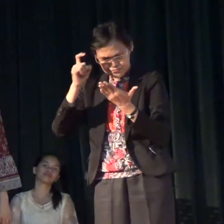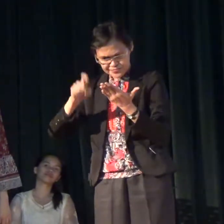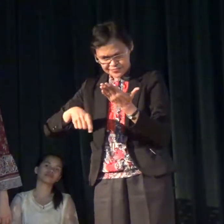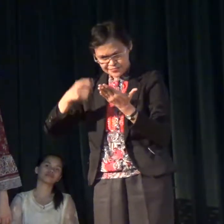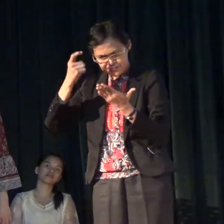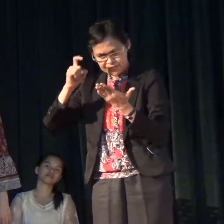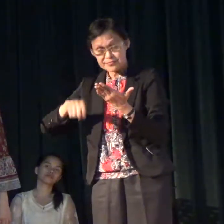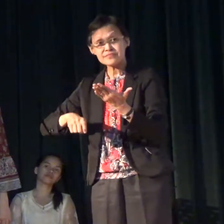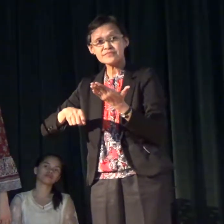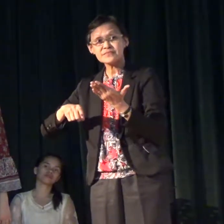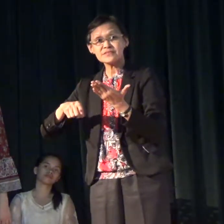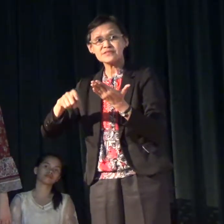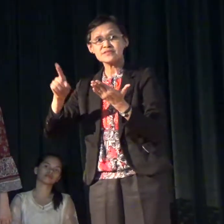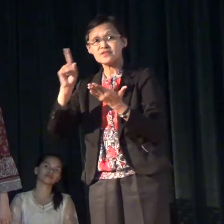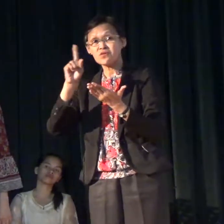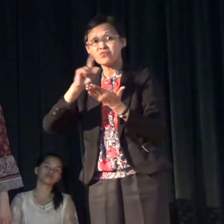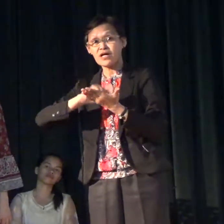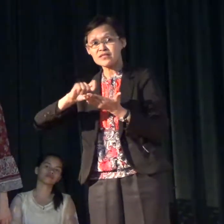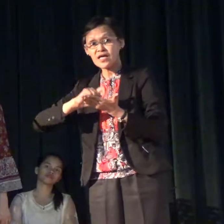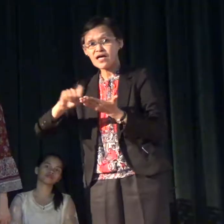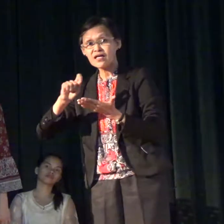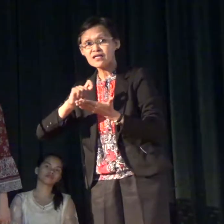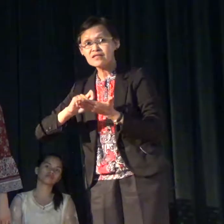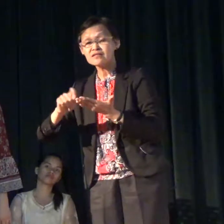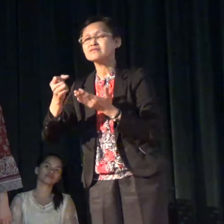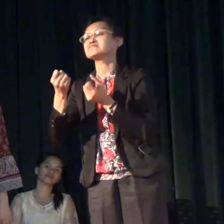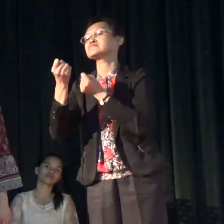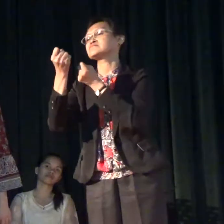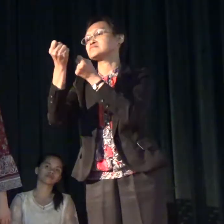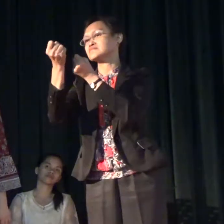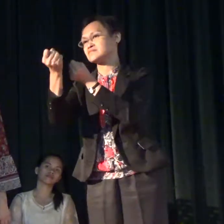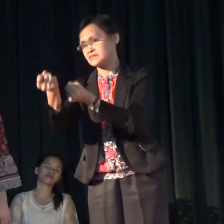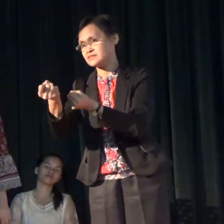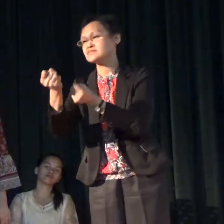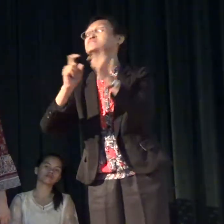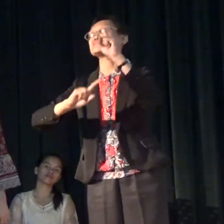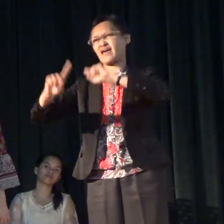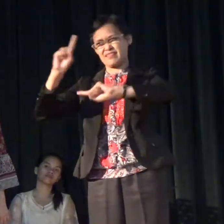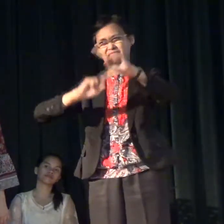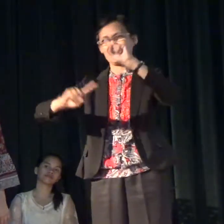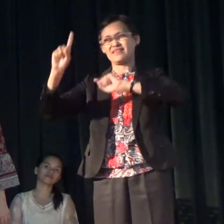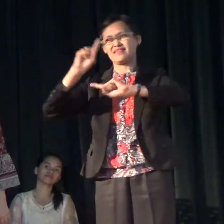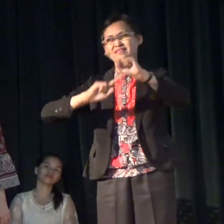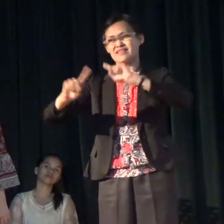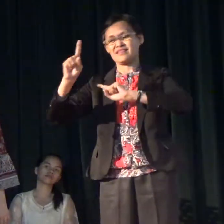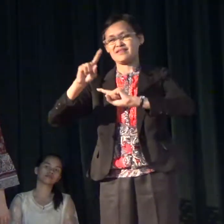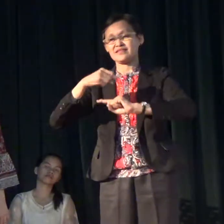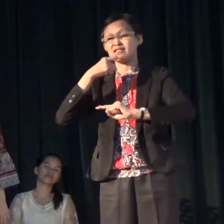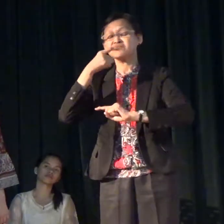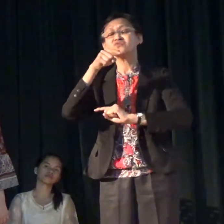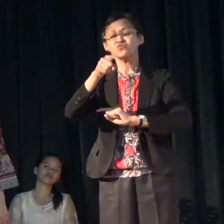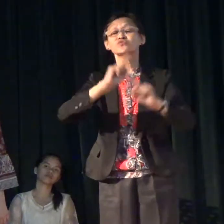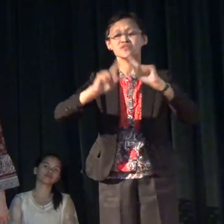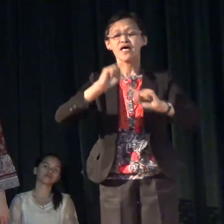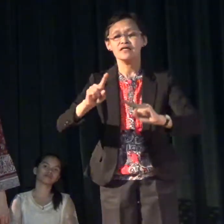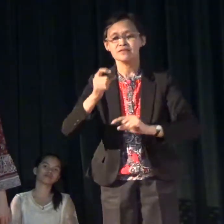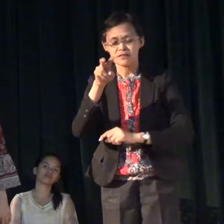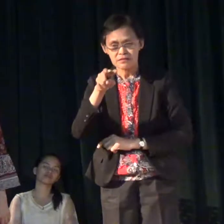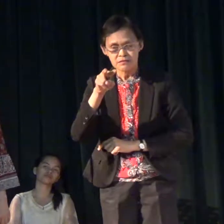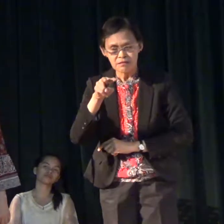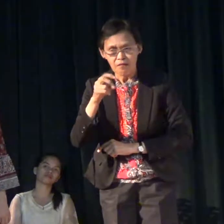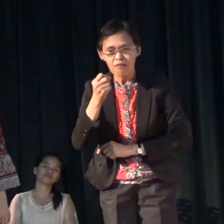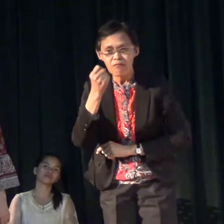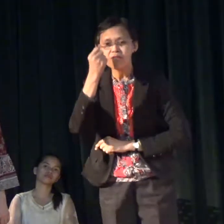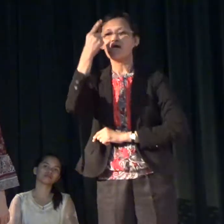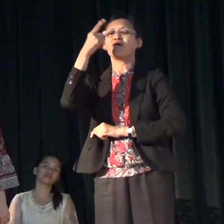what was written, I suggest that you sign what was written and you would understand what